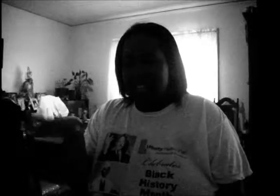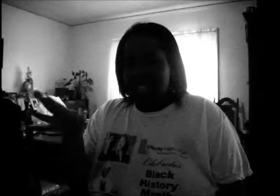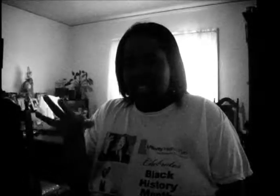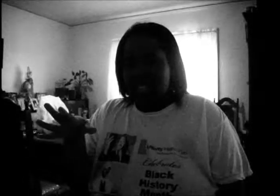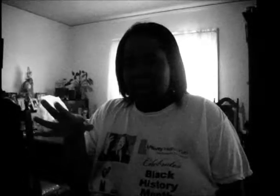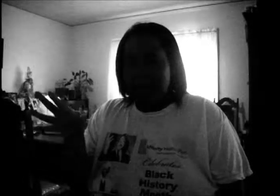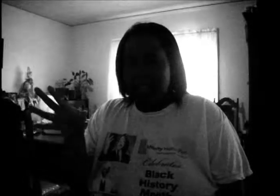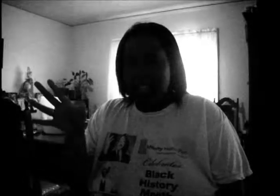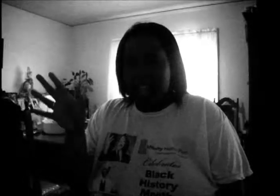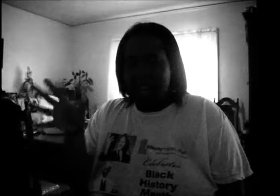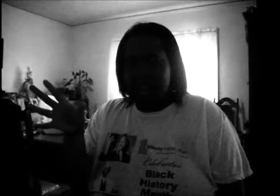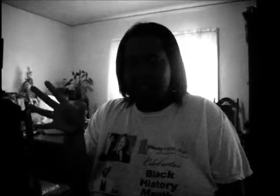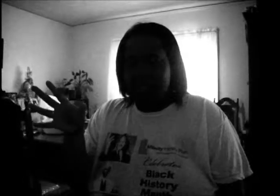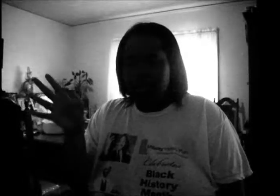they kept playing the hell out of it.